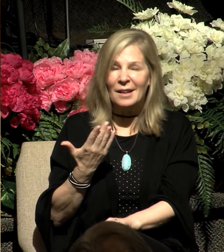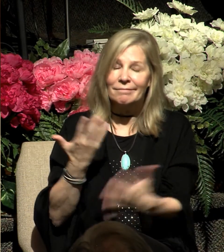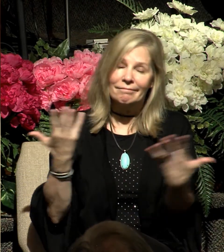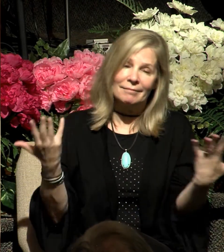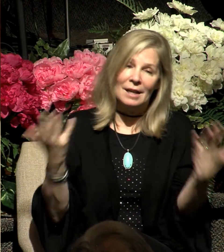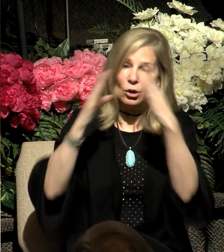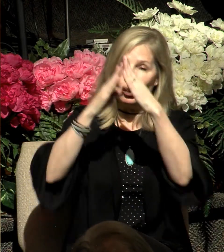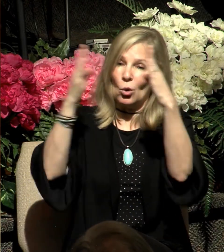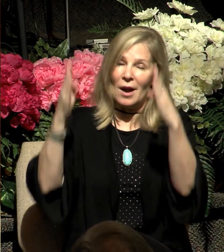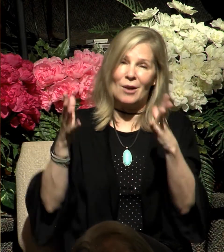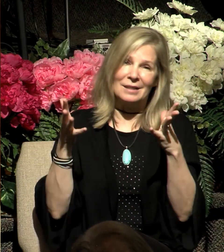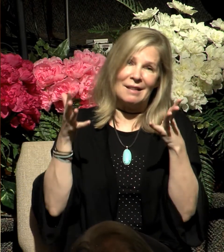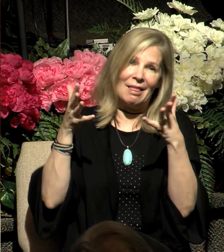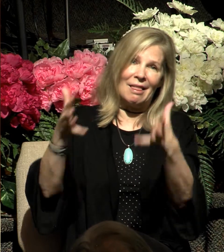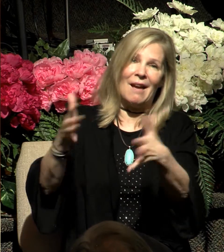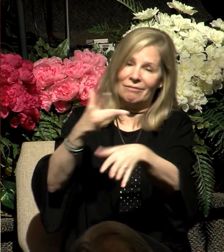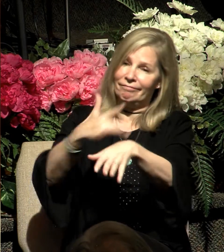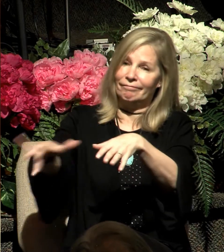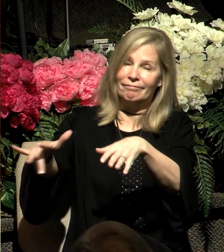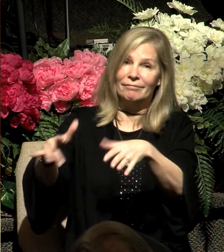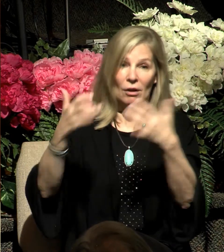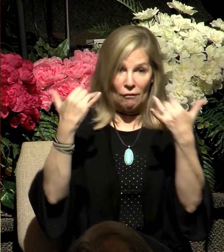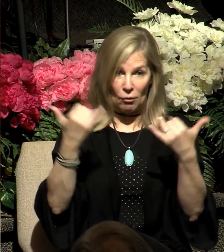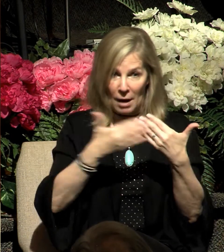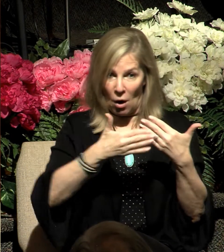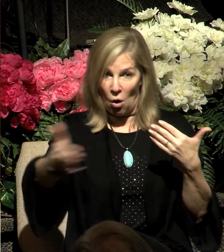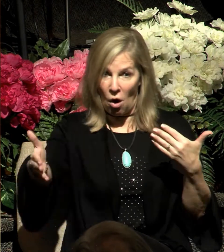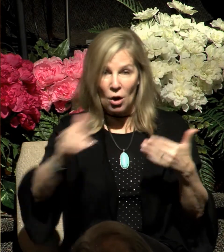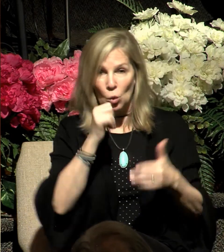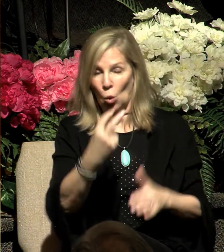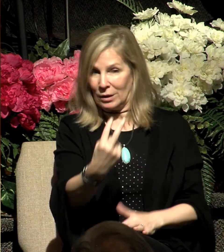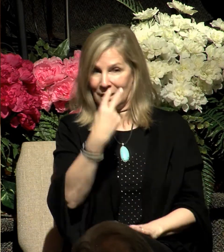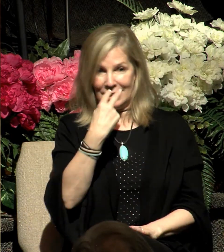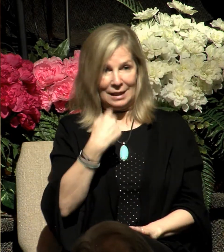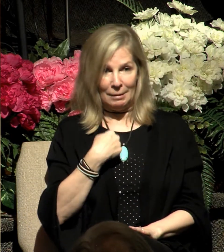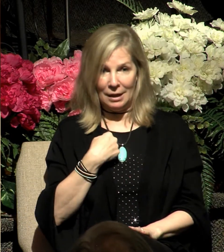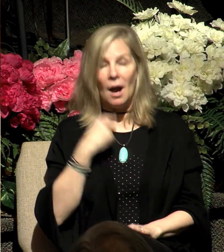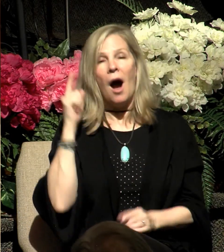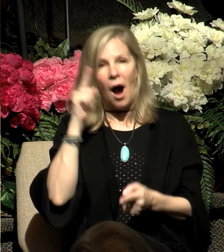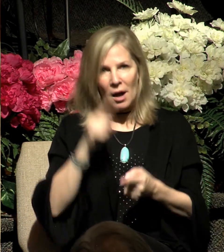I say to you, from now on, you'll not see me until you say, blessed is he who comes in the name of the Lord.